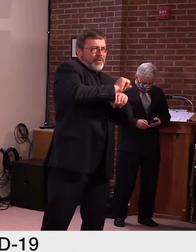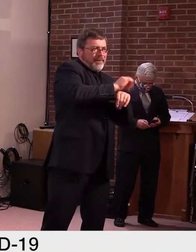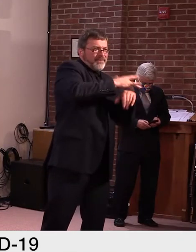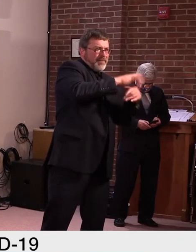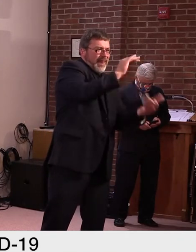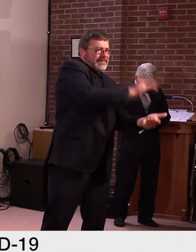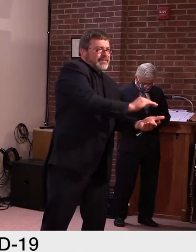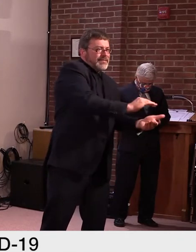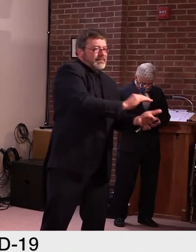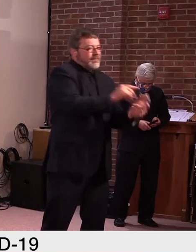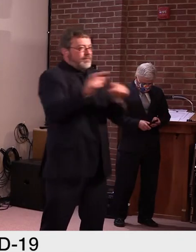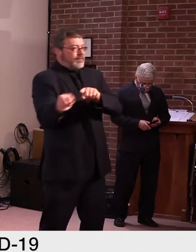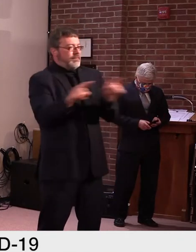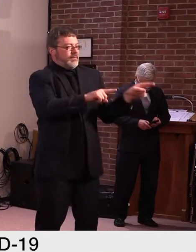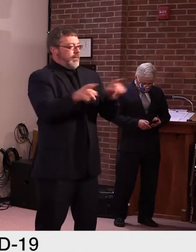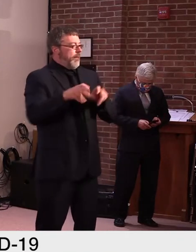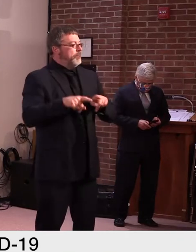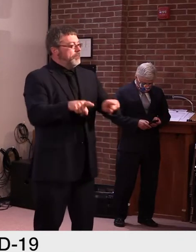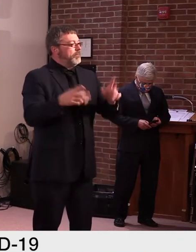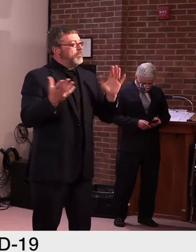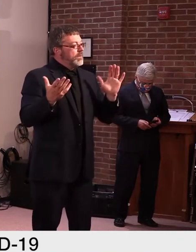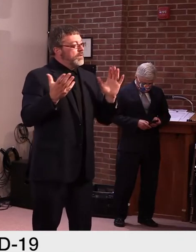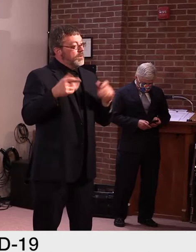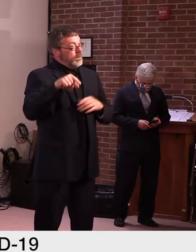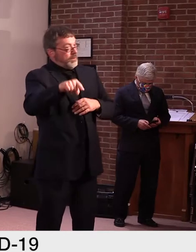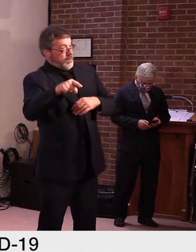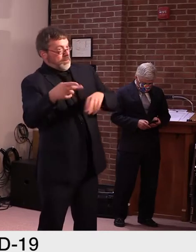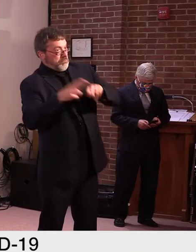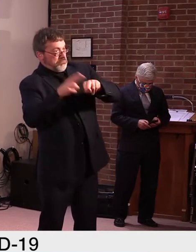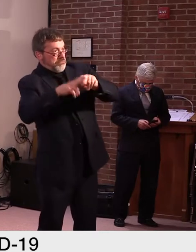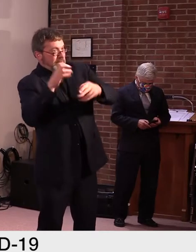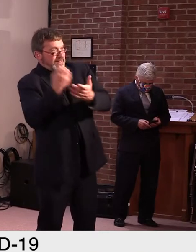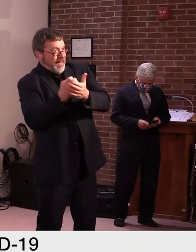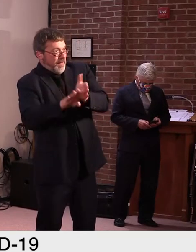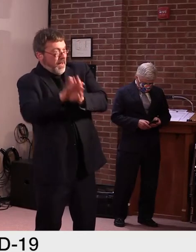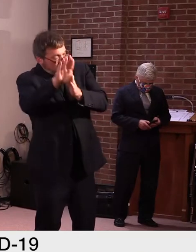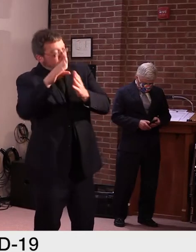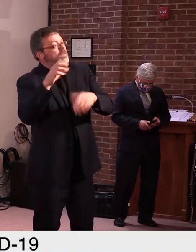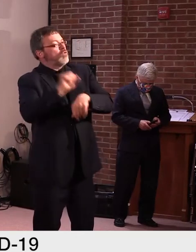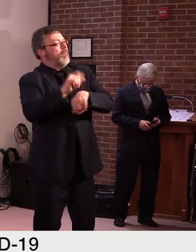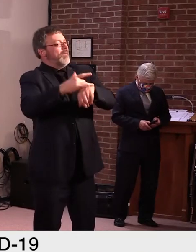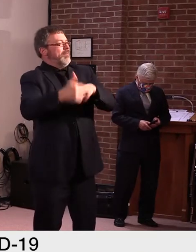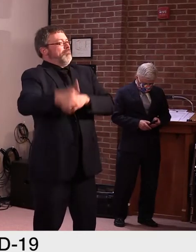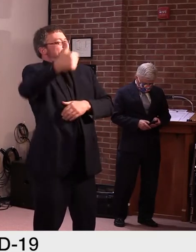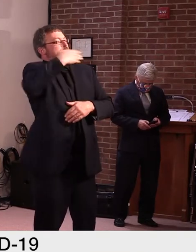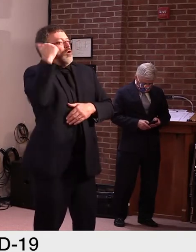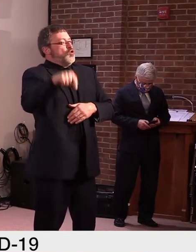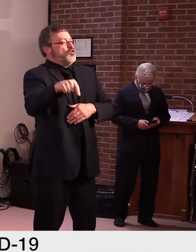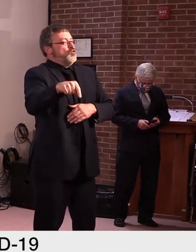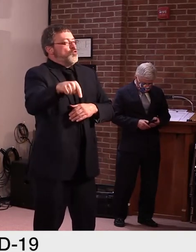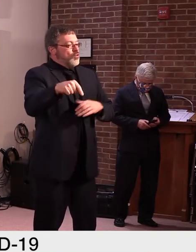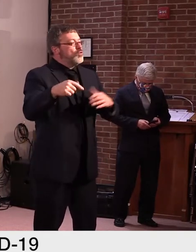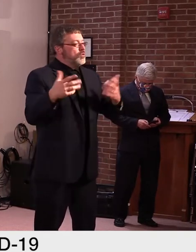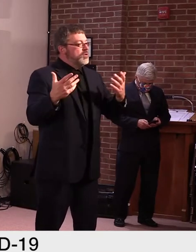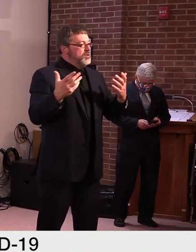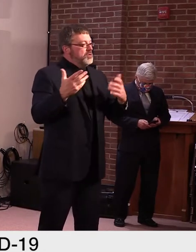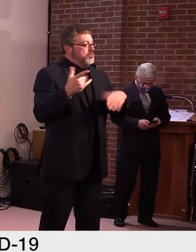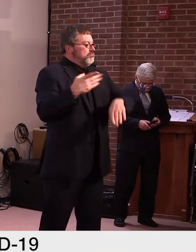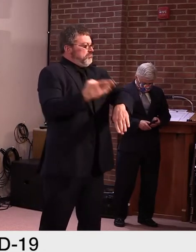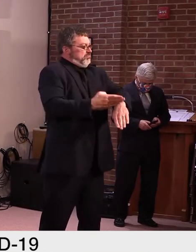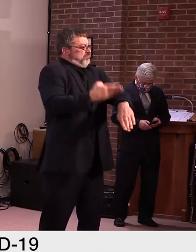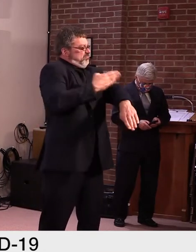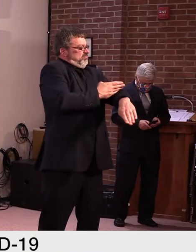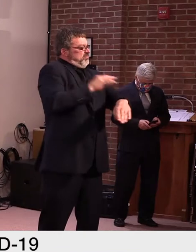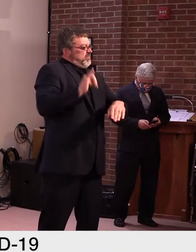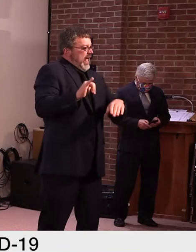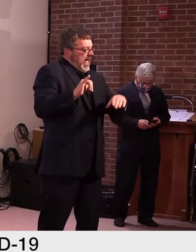the spigot, we get closer. So I would expect, uh, if we continue down this path, uh, we'll be able to implement those work search, uh,